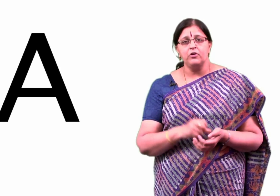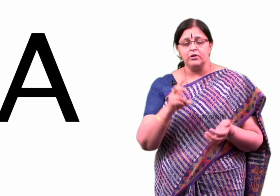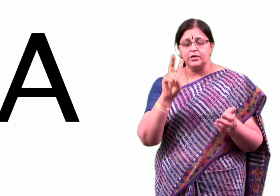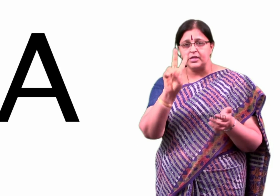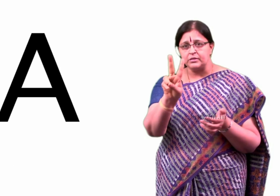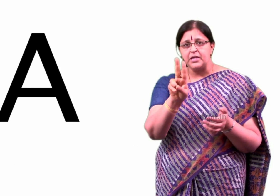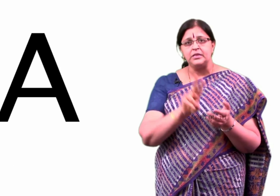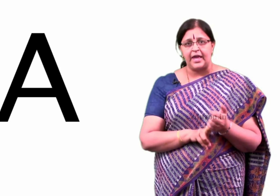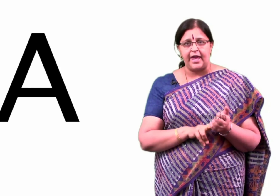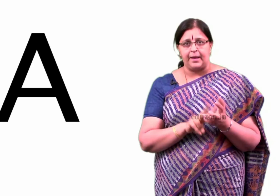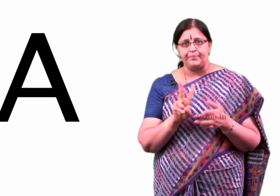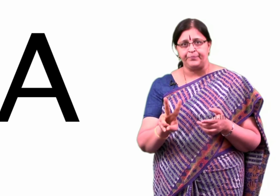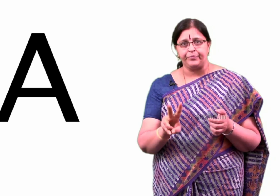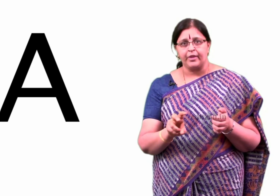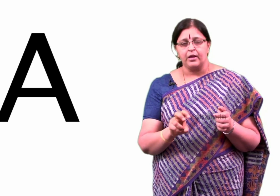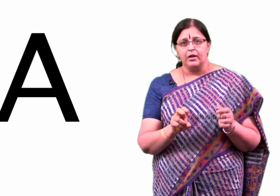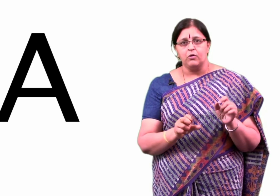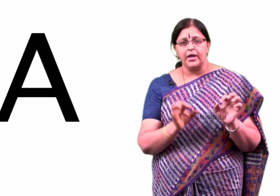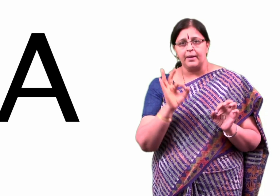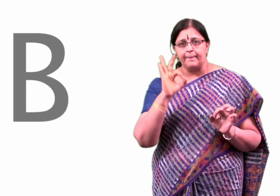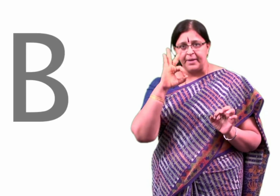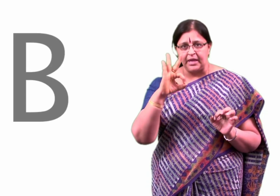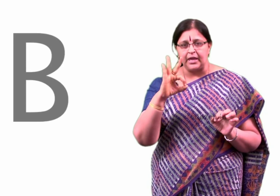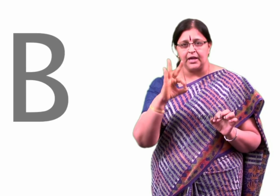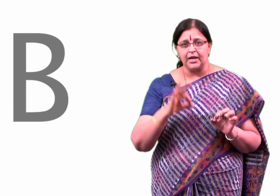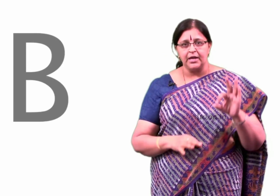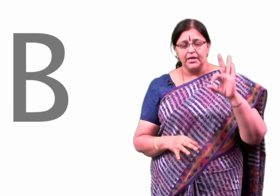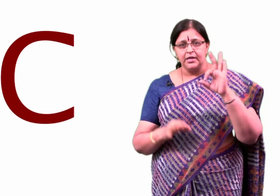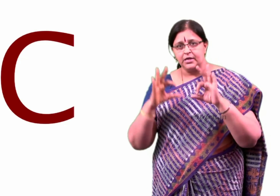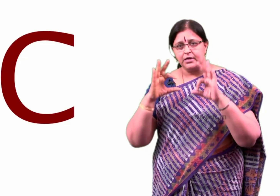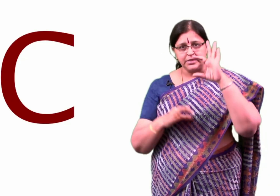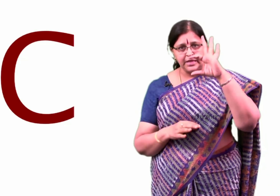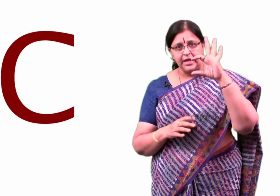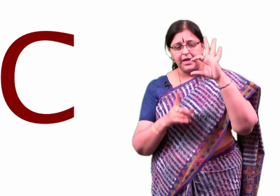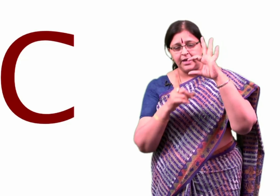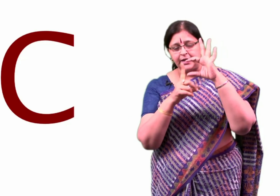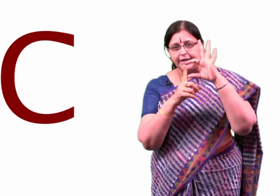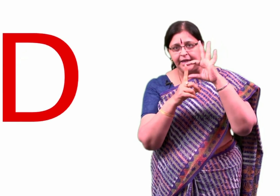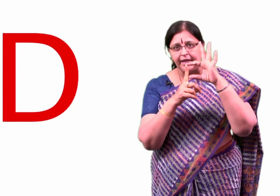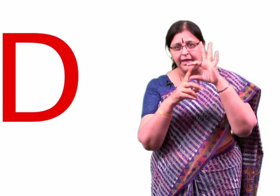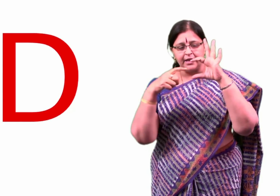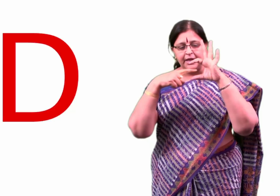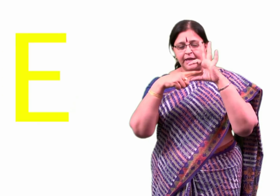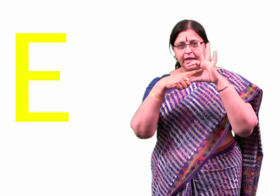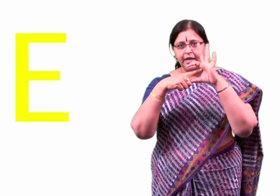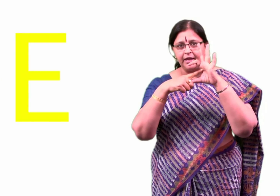if you know, this means A, B, C, D, E,